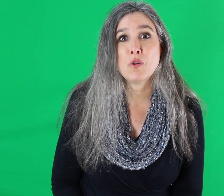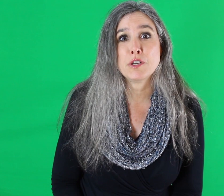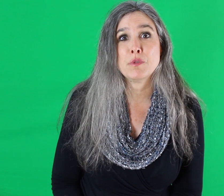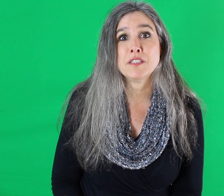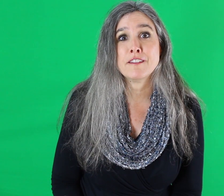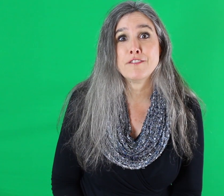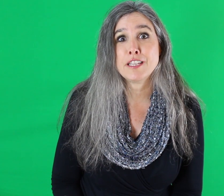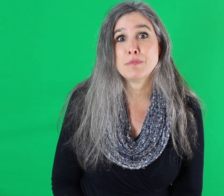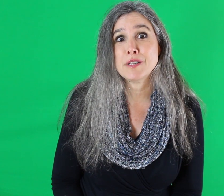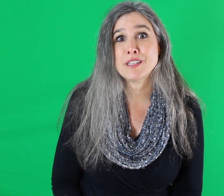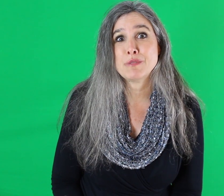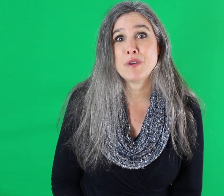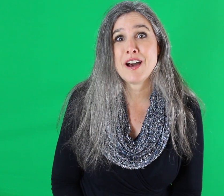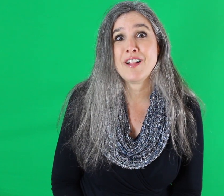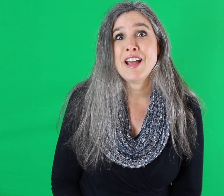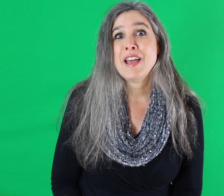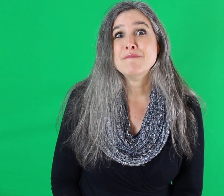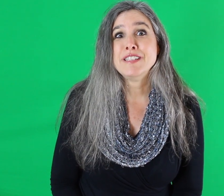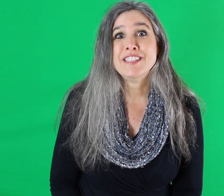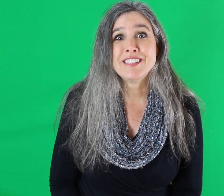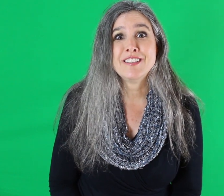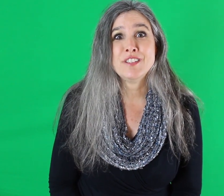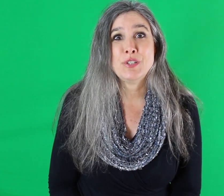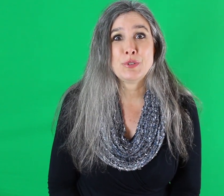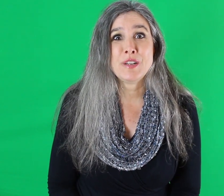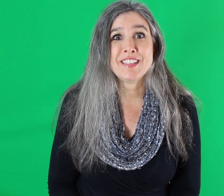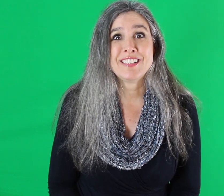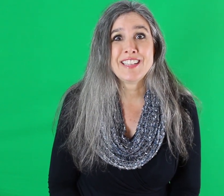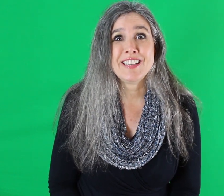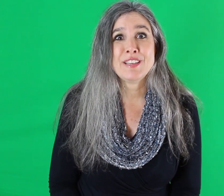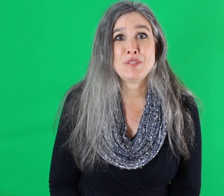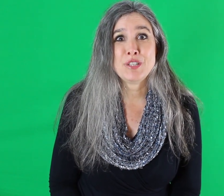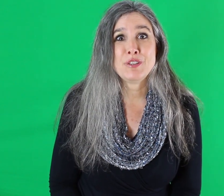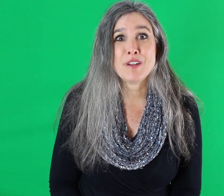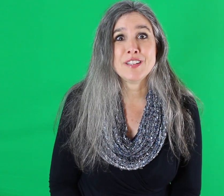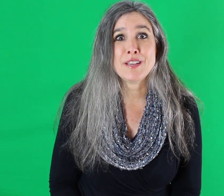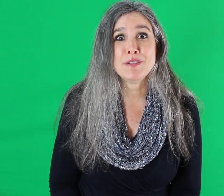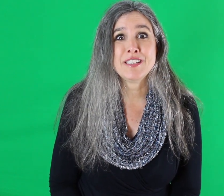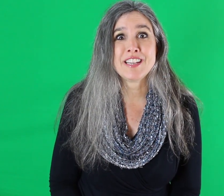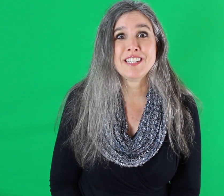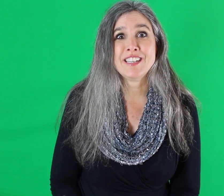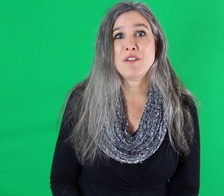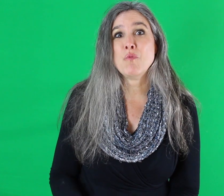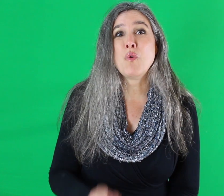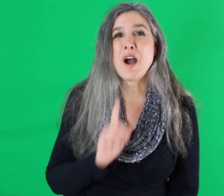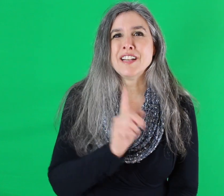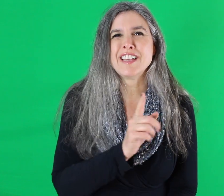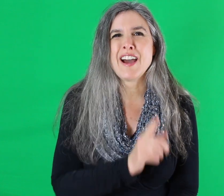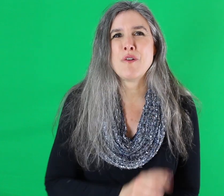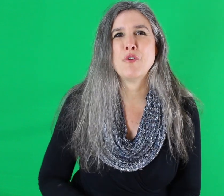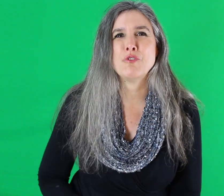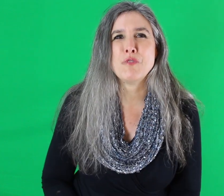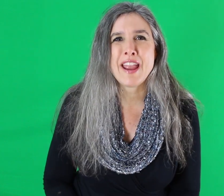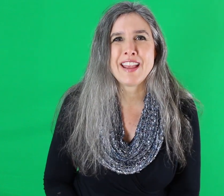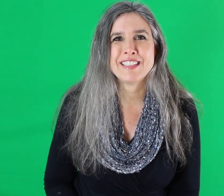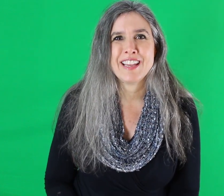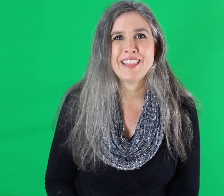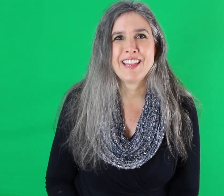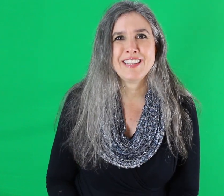older ones on Facebook as well. But just enjoy seeing them do the round table discussion and watch how great they